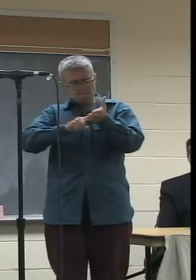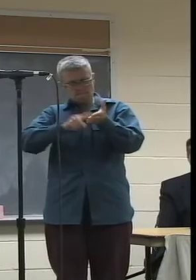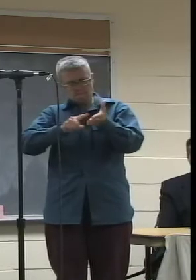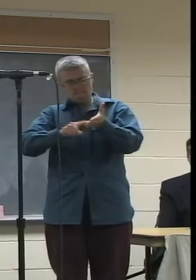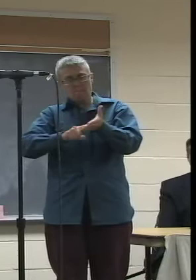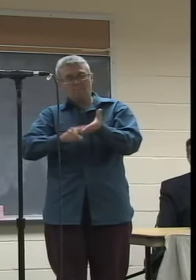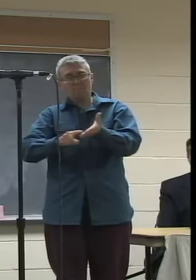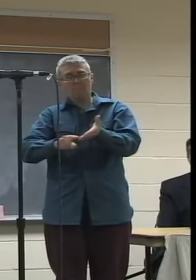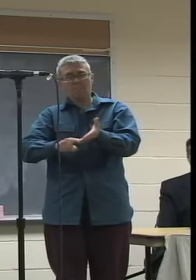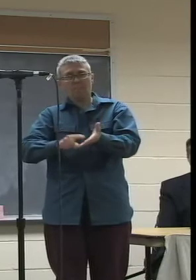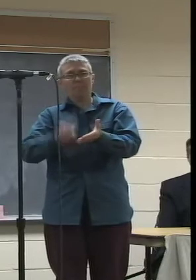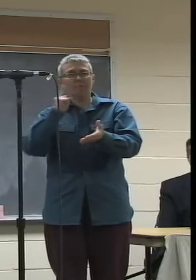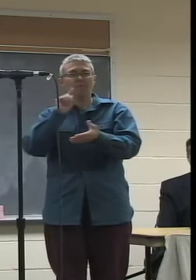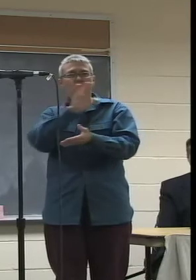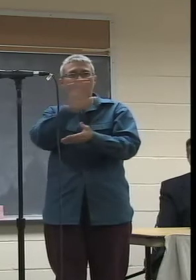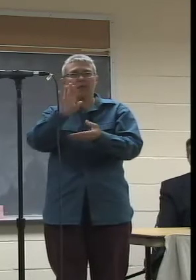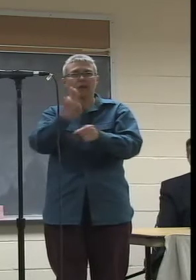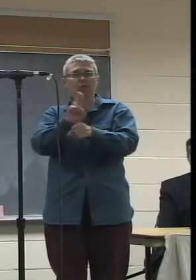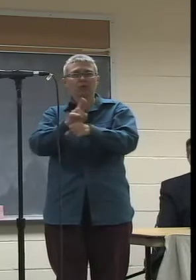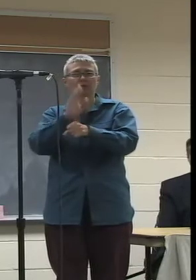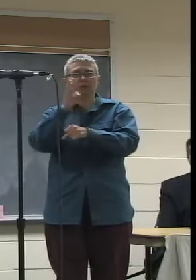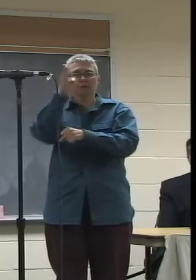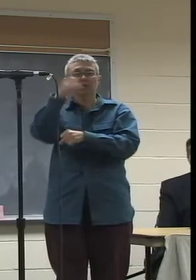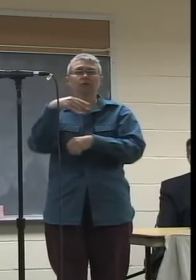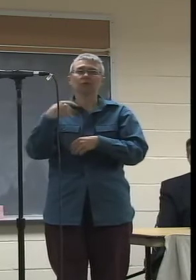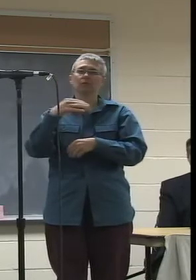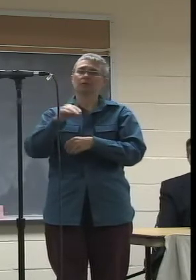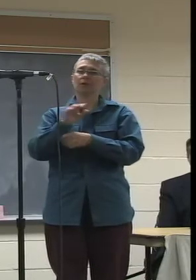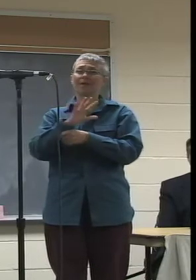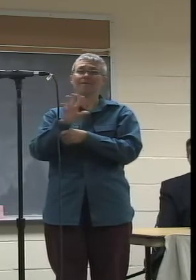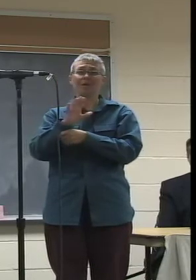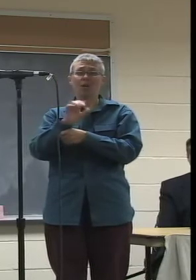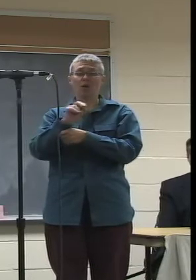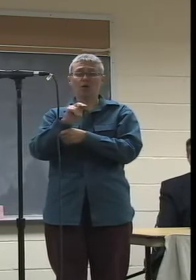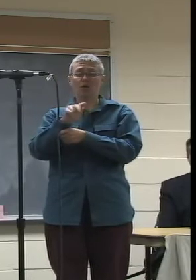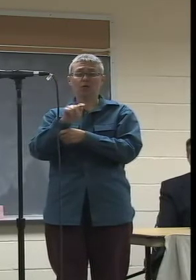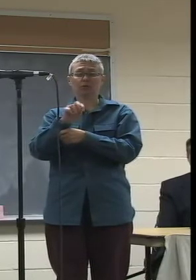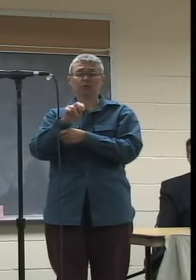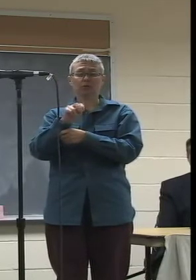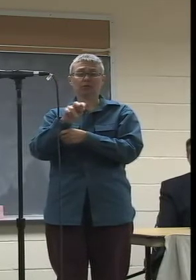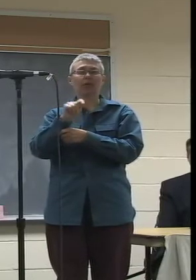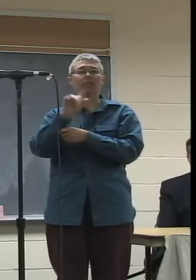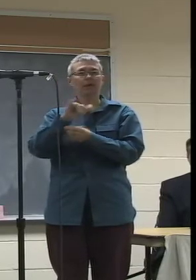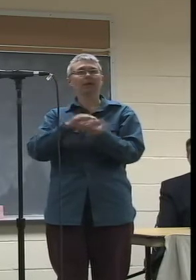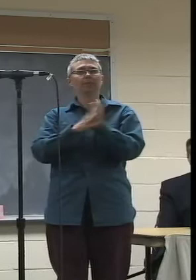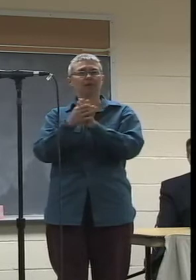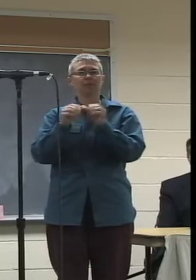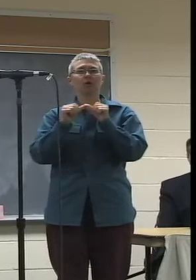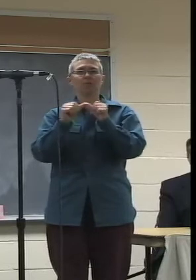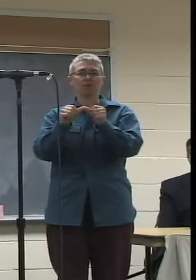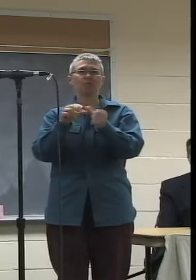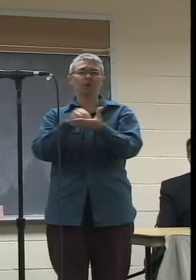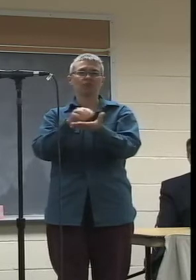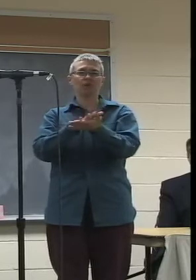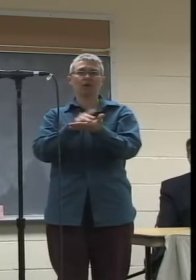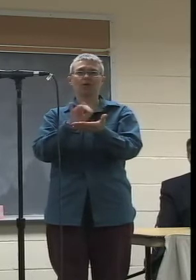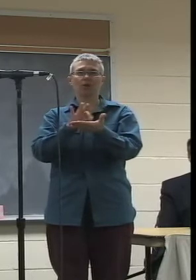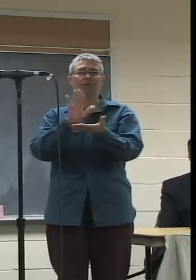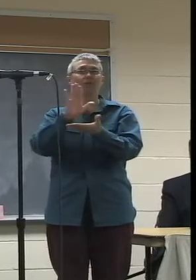librarian that video content is really creating a permanent record of what's going on of these great